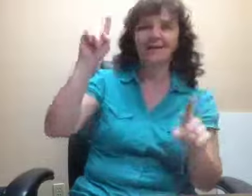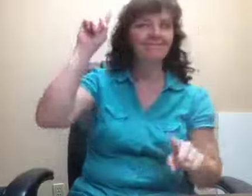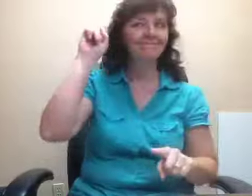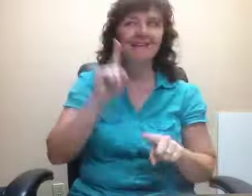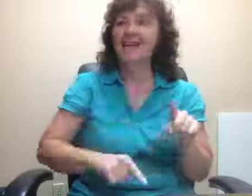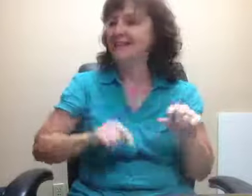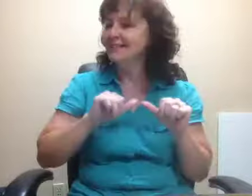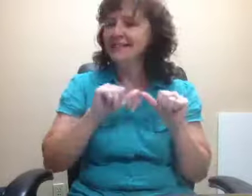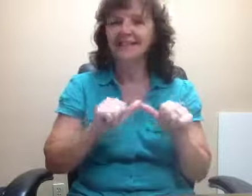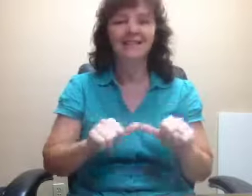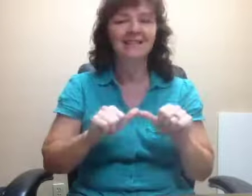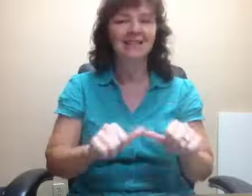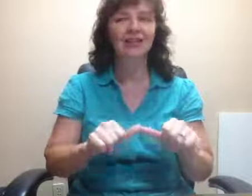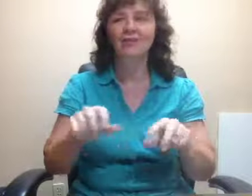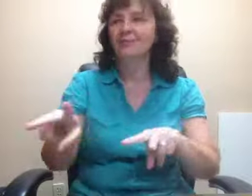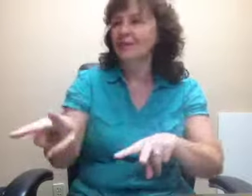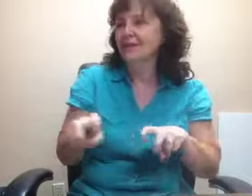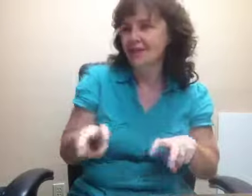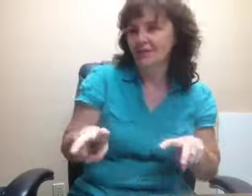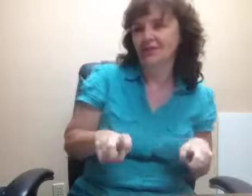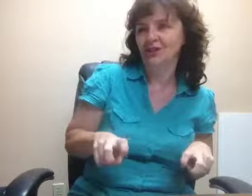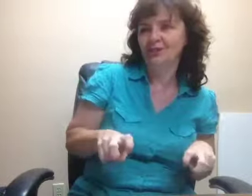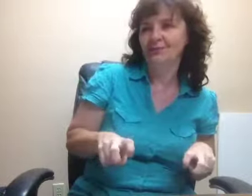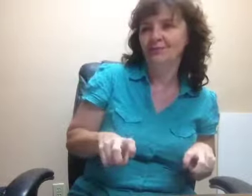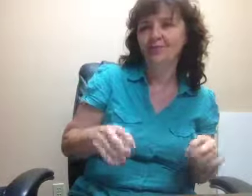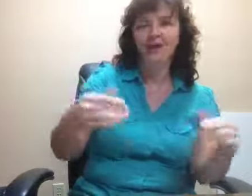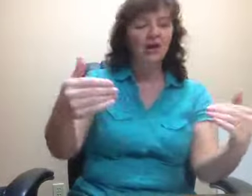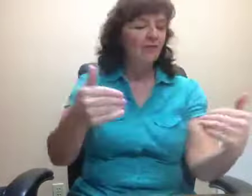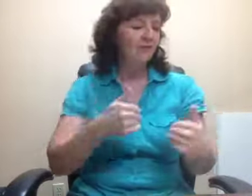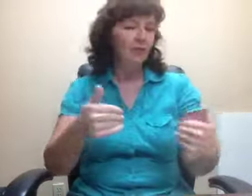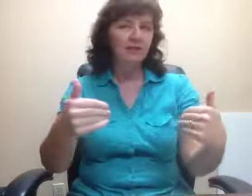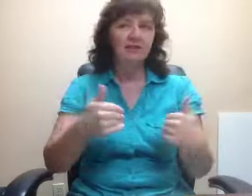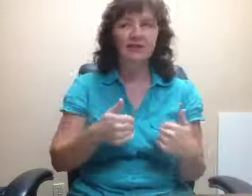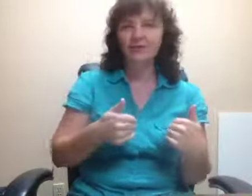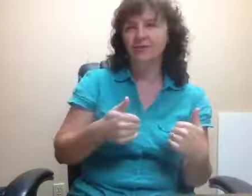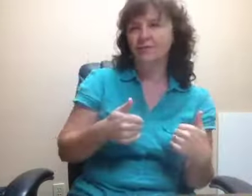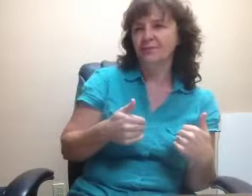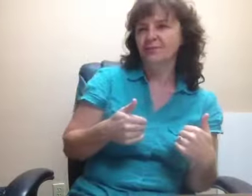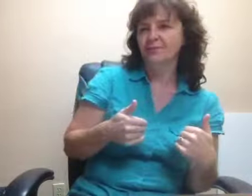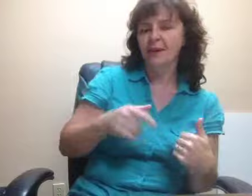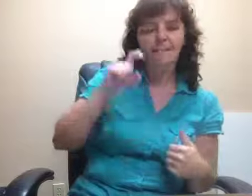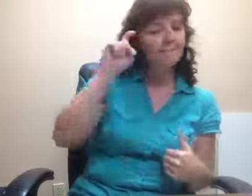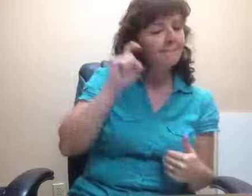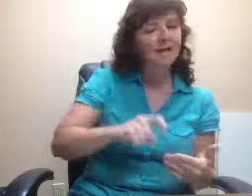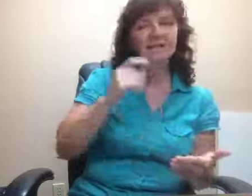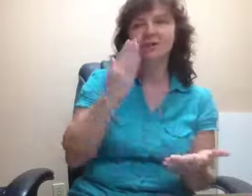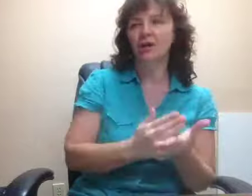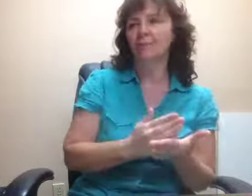can't continue. Selfish. Focus self. Must stop.